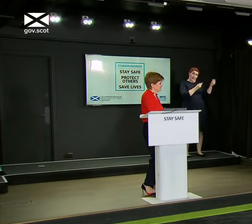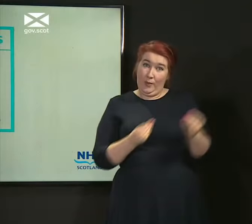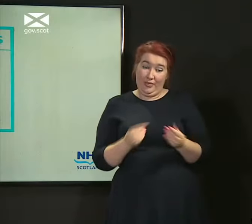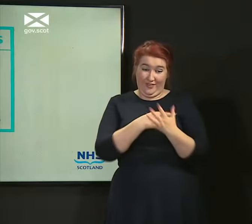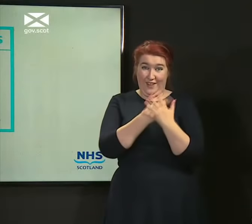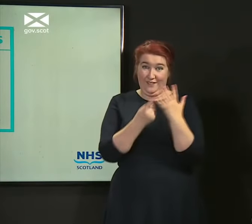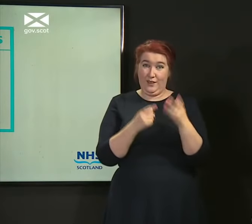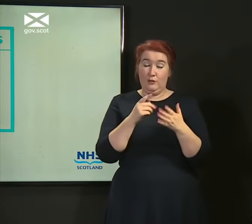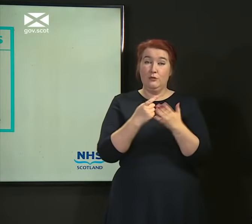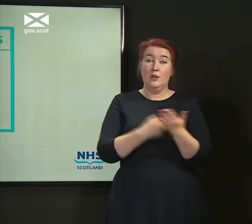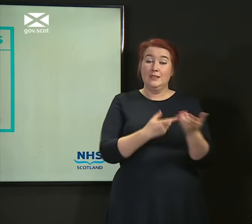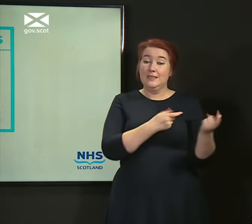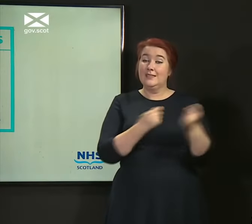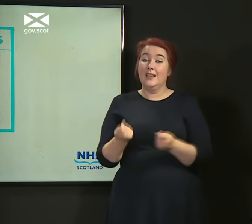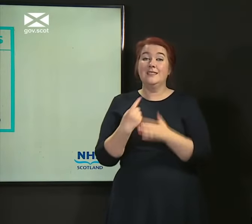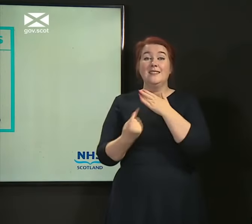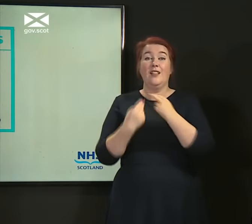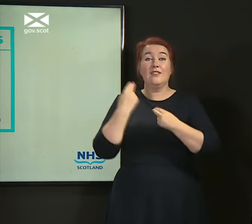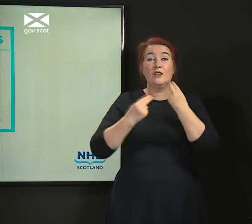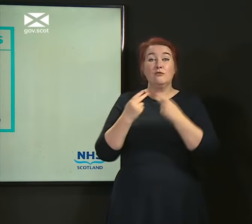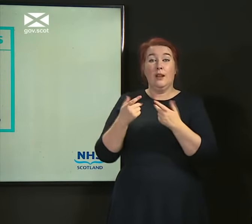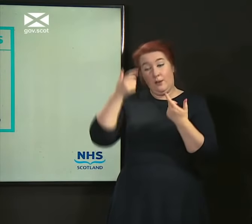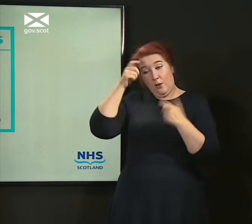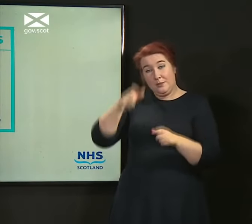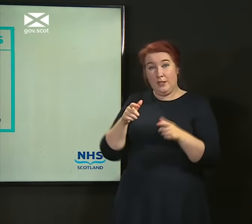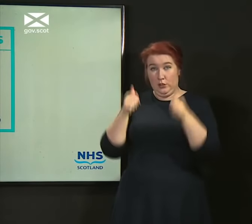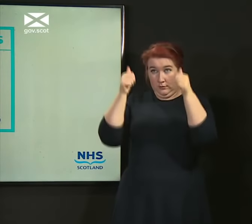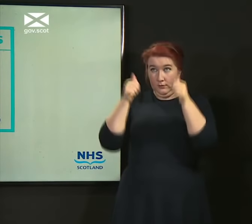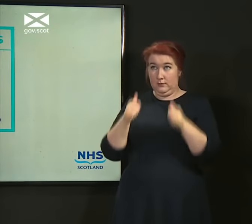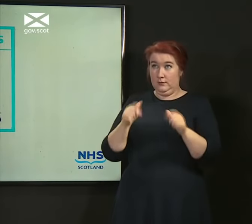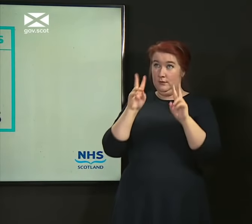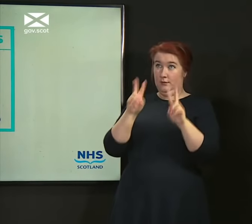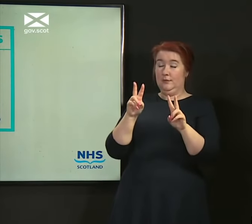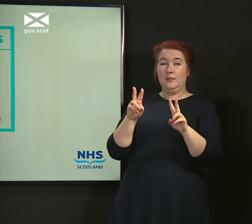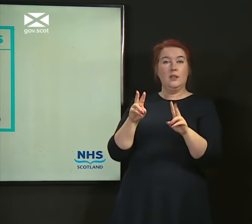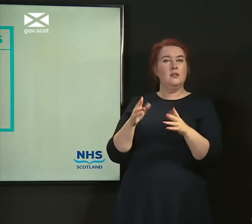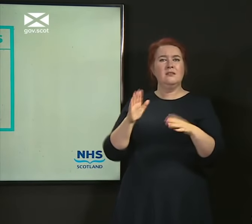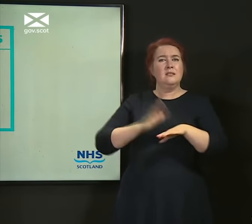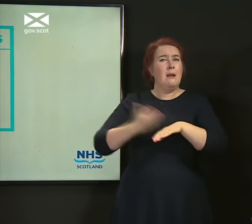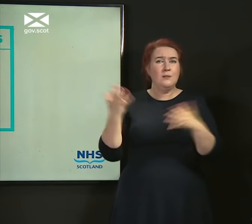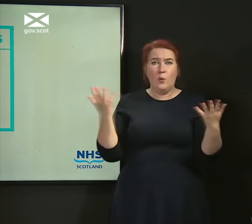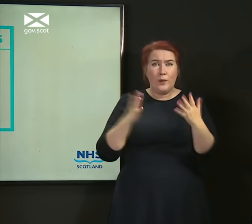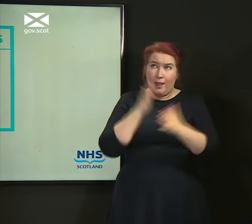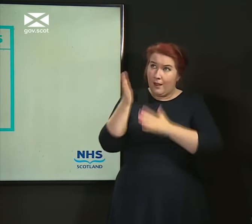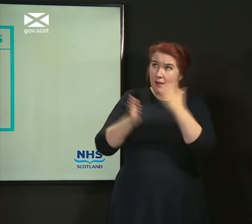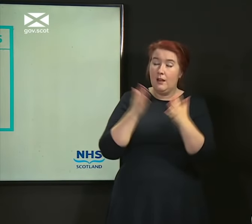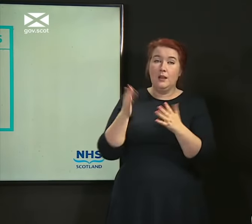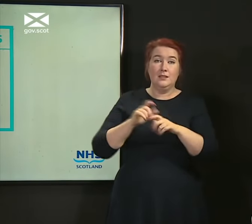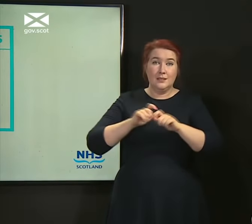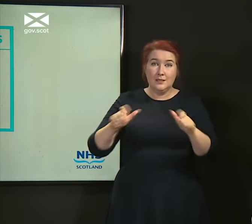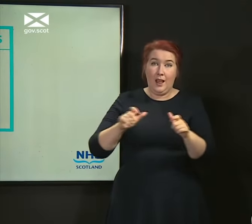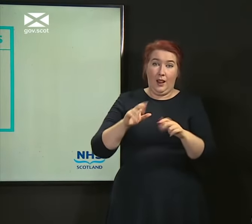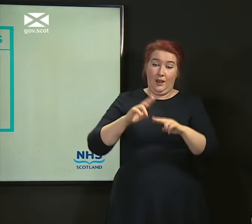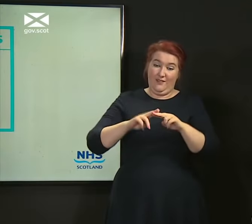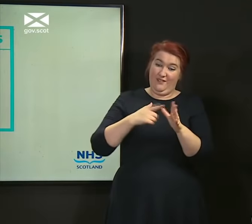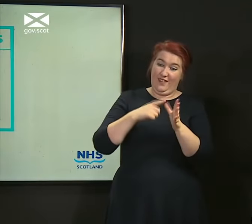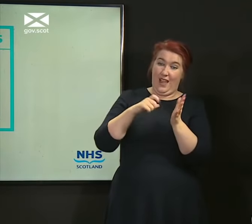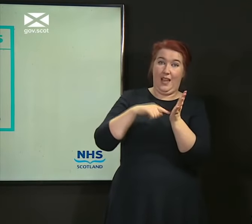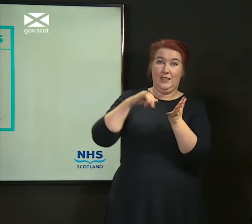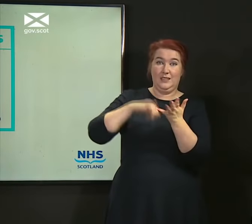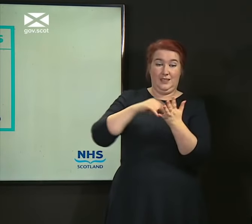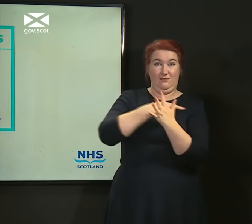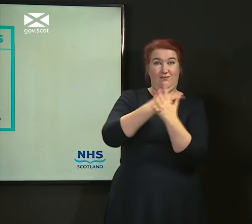accommodation. Because wherever you are, you should still follow the face coverings, the avoid crowded places, the clean the surfaces,